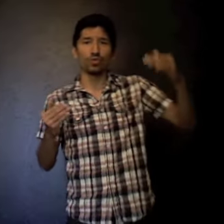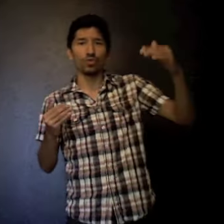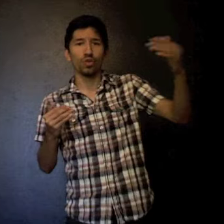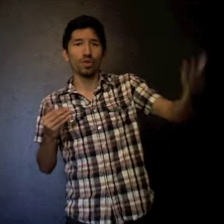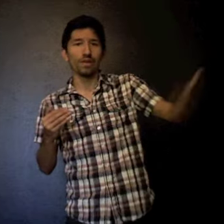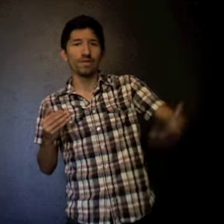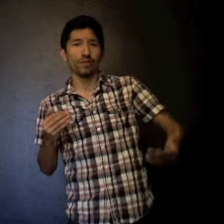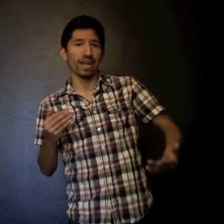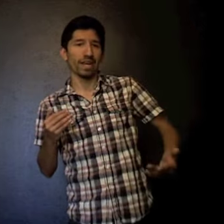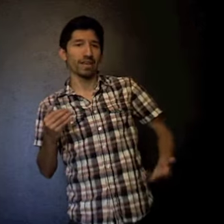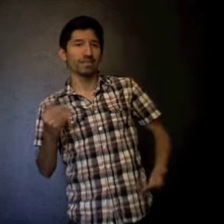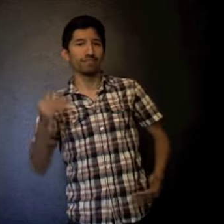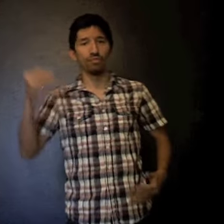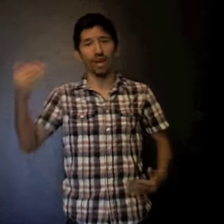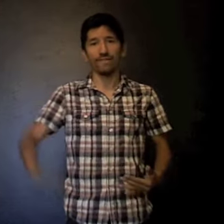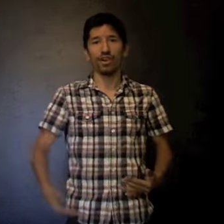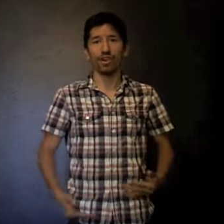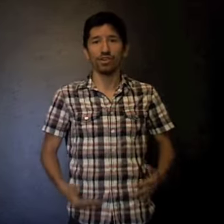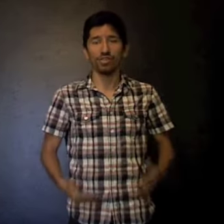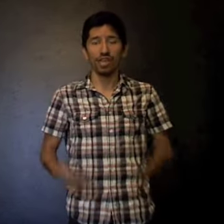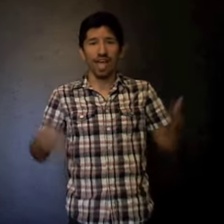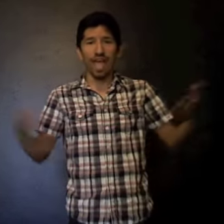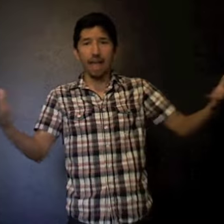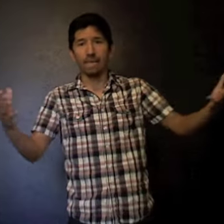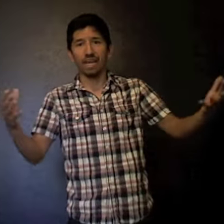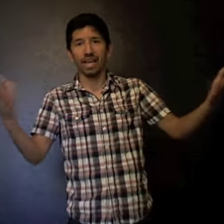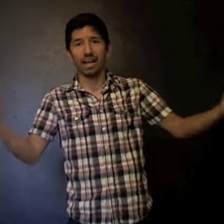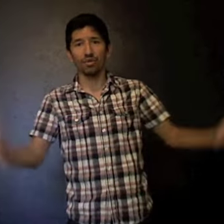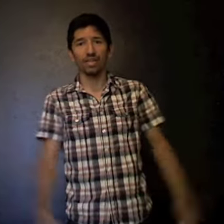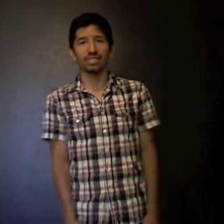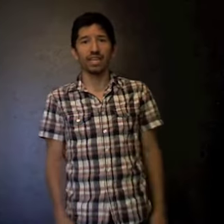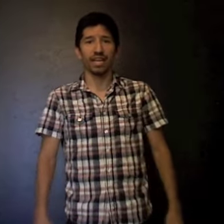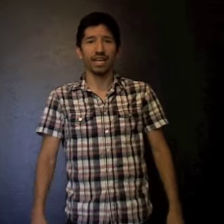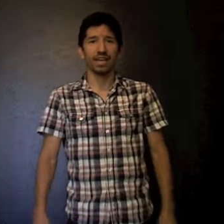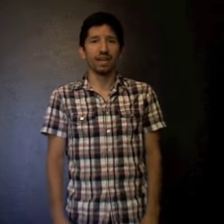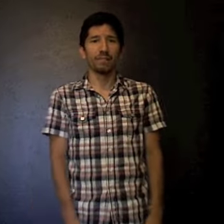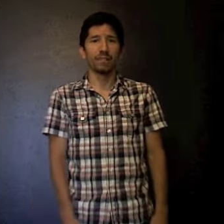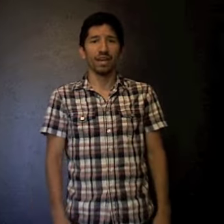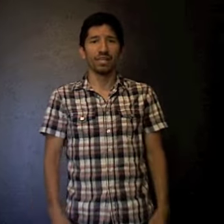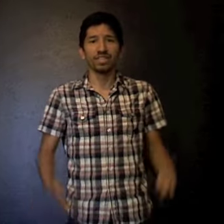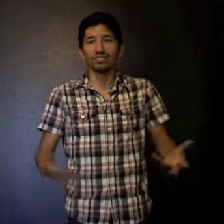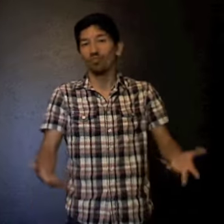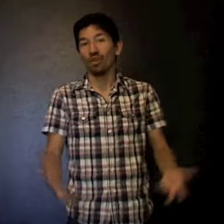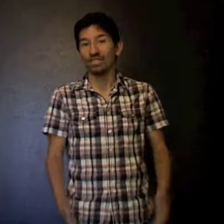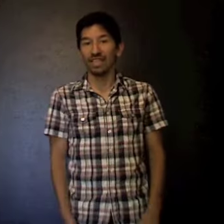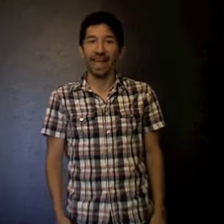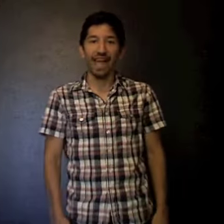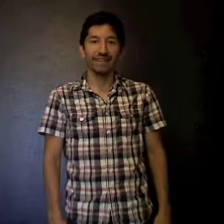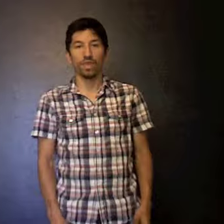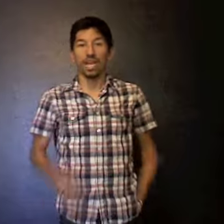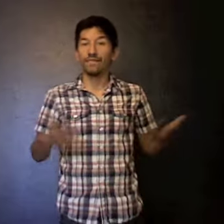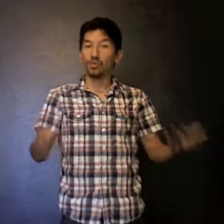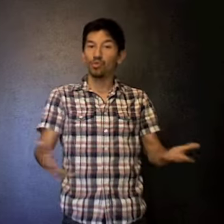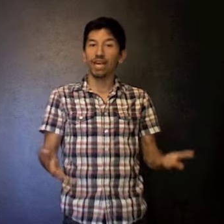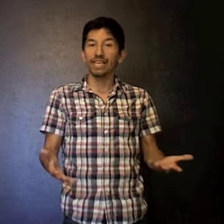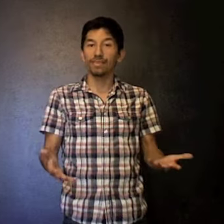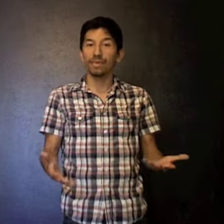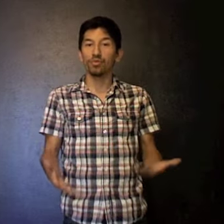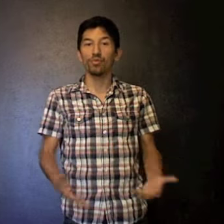Lord of the Rings, Braveheart, epic conquest thing, but it just wasn't that. If you like the people who